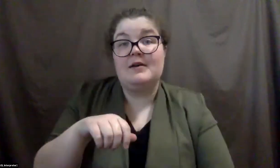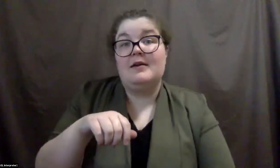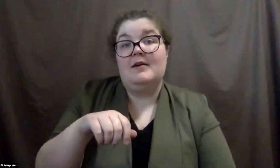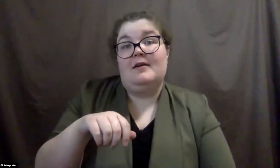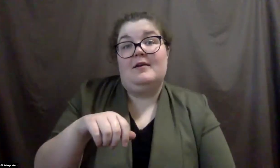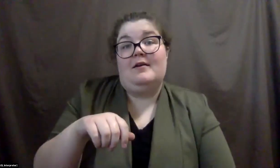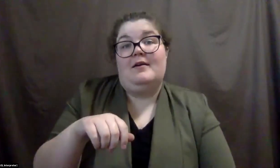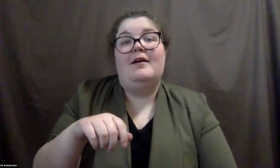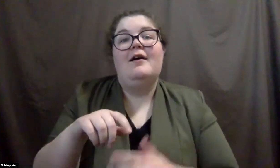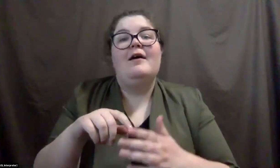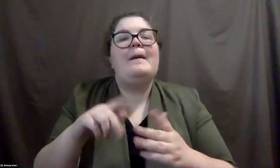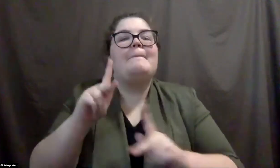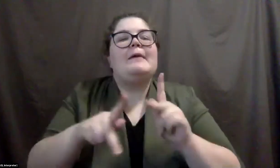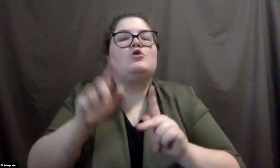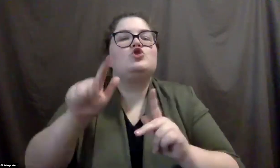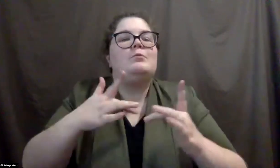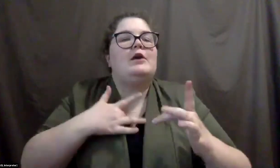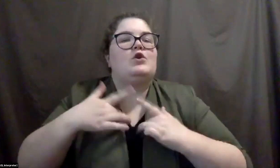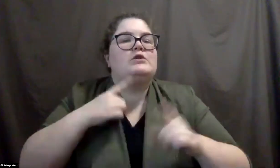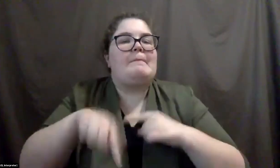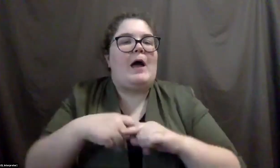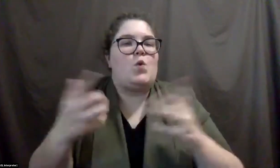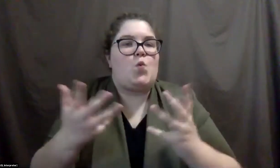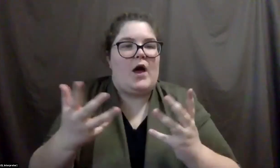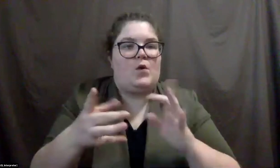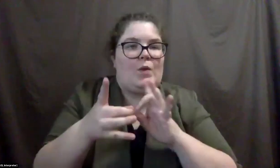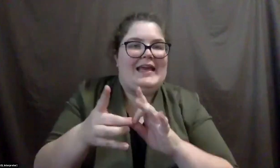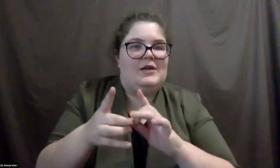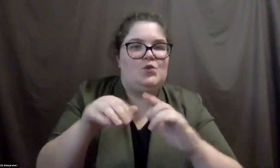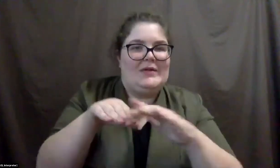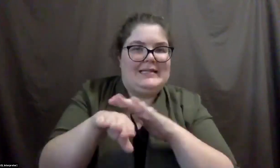why should people be concerned about with accessibility?